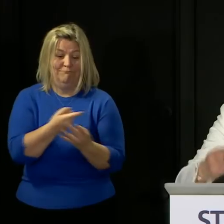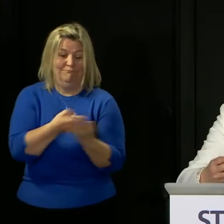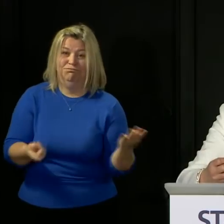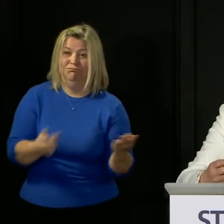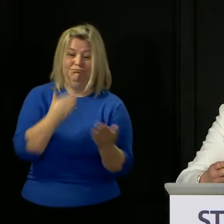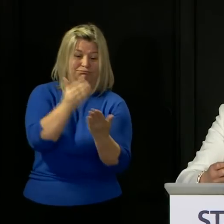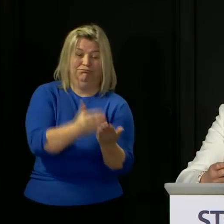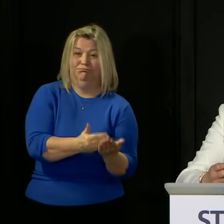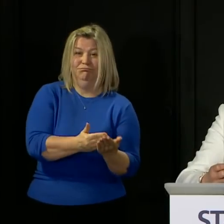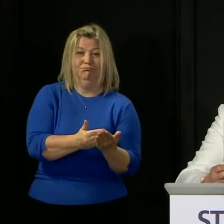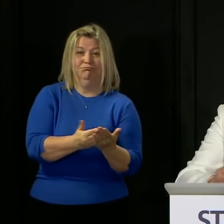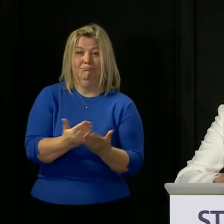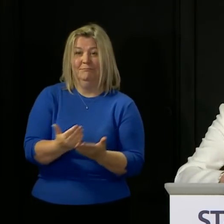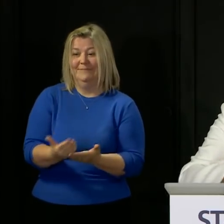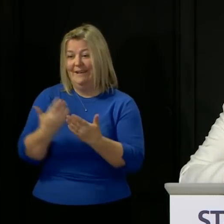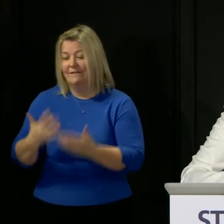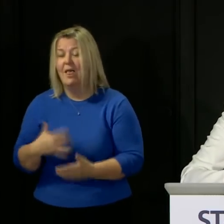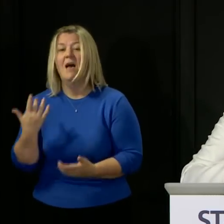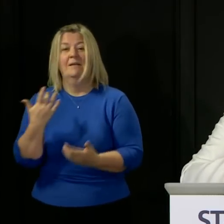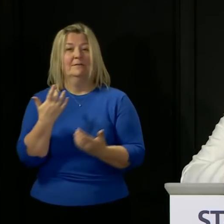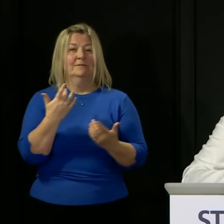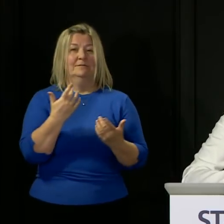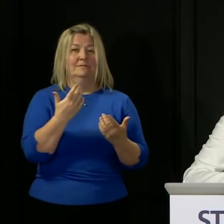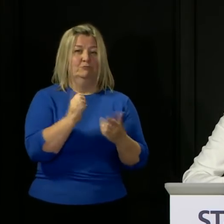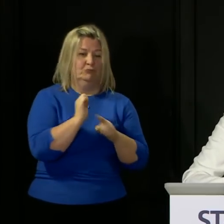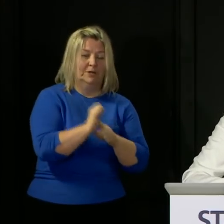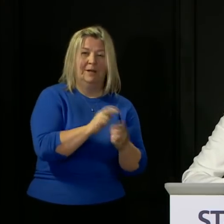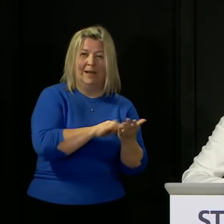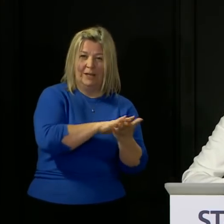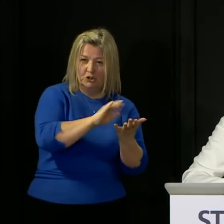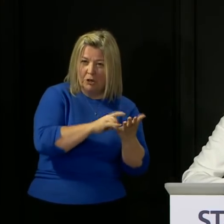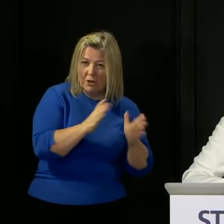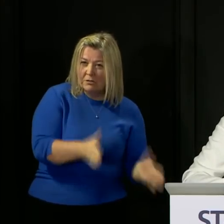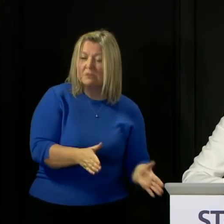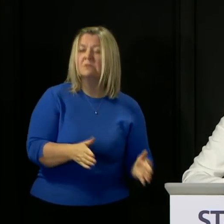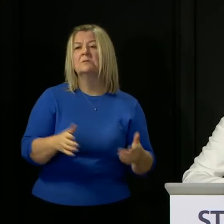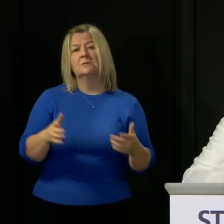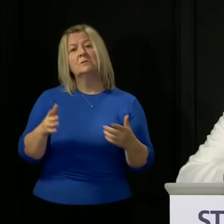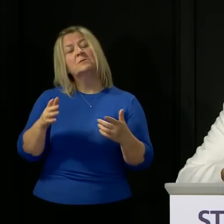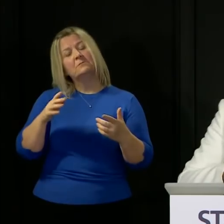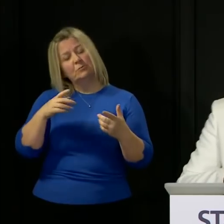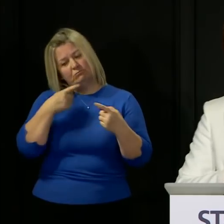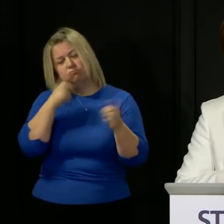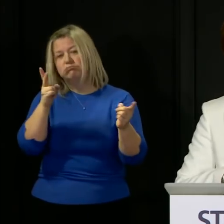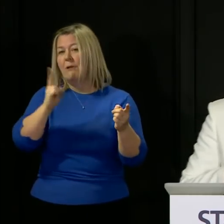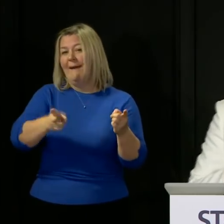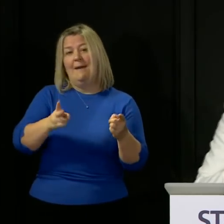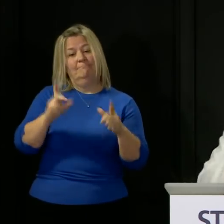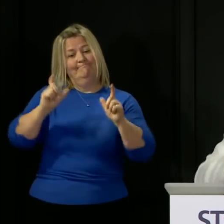reasons expand over the next few weeks but still that default message will be stay at home